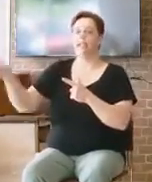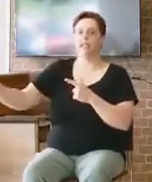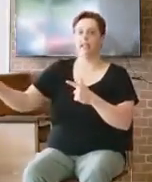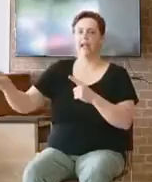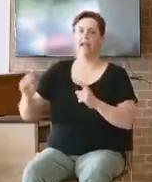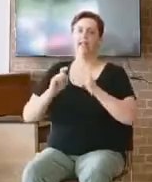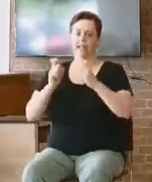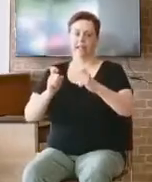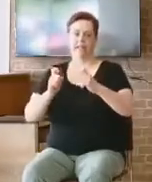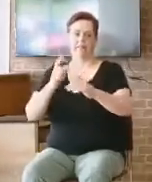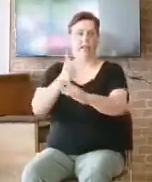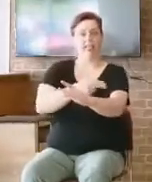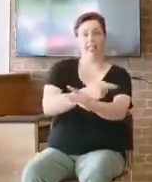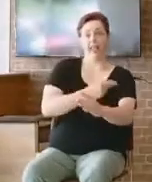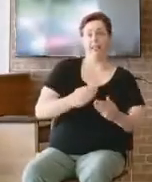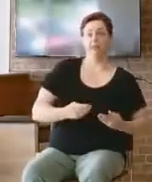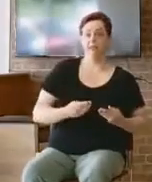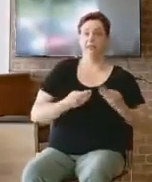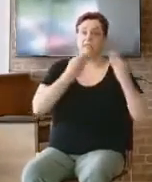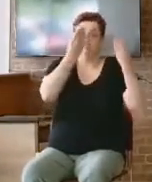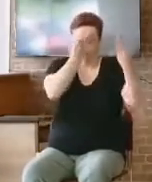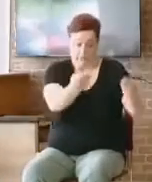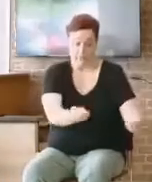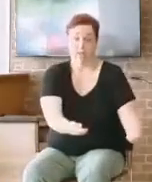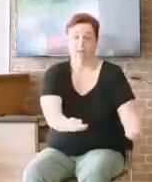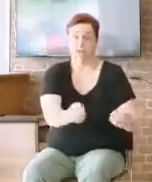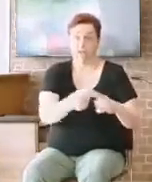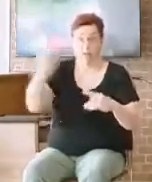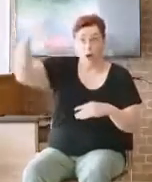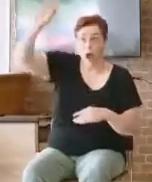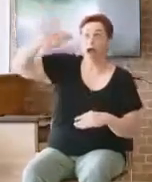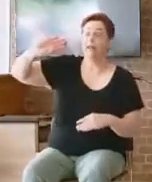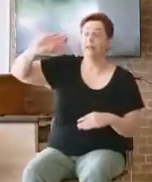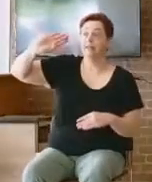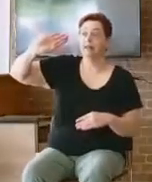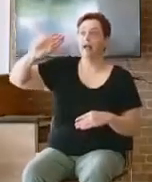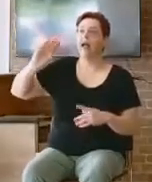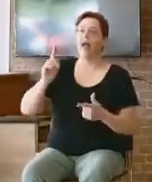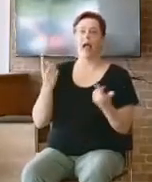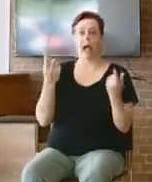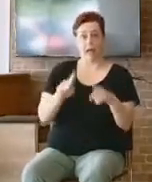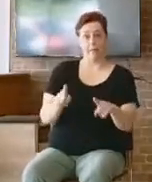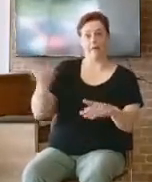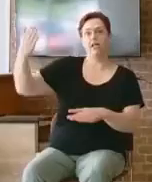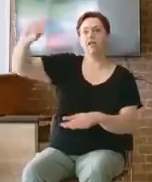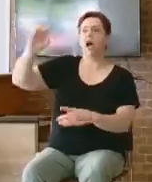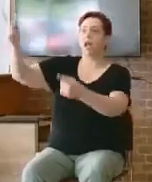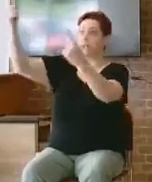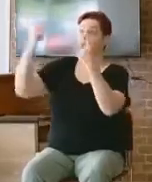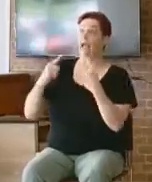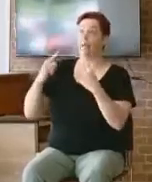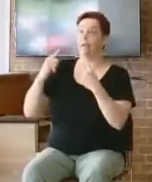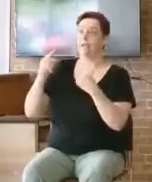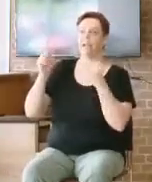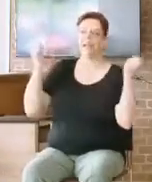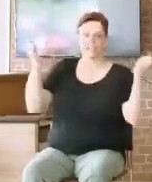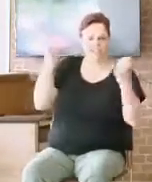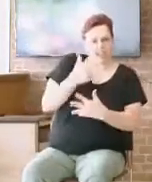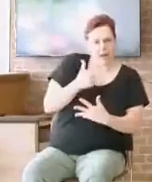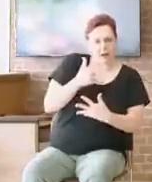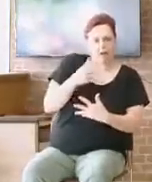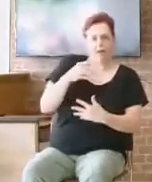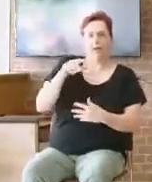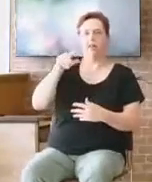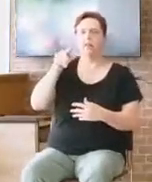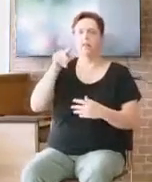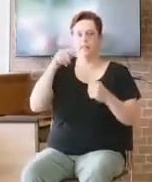God came down and thundered upon the Philistines. He scared them. He even killed them. And then the Philistines went